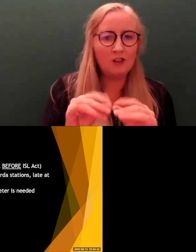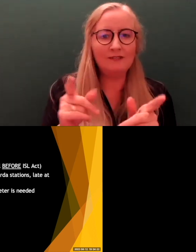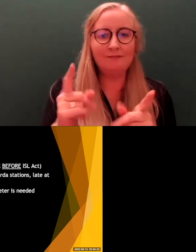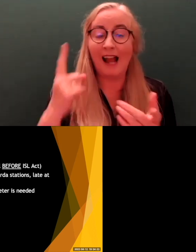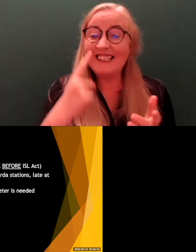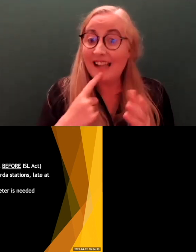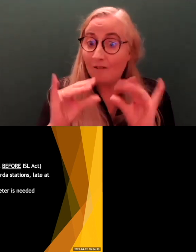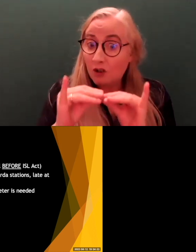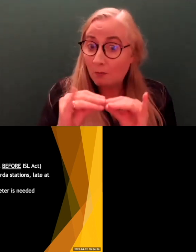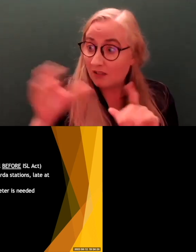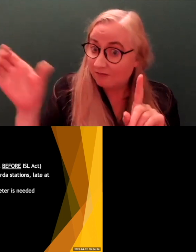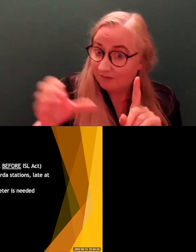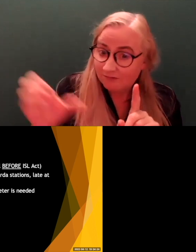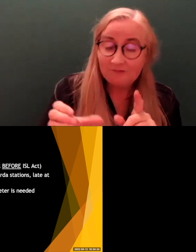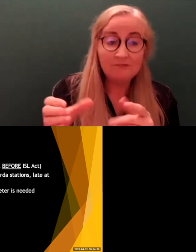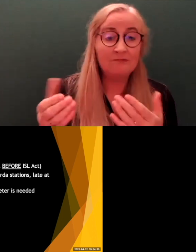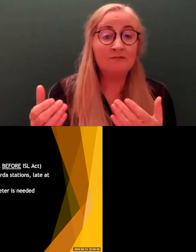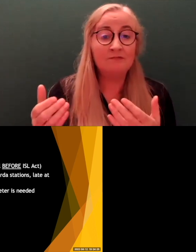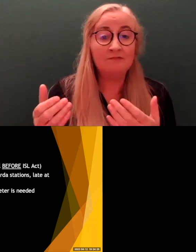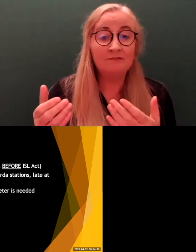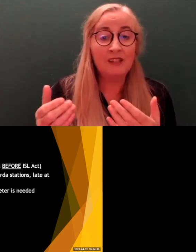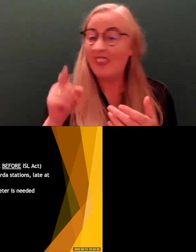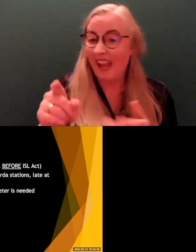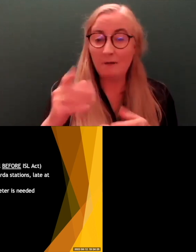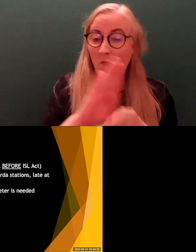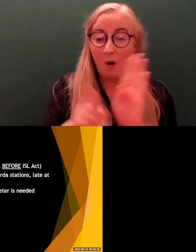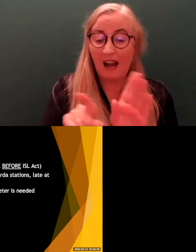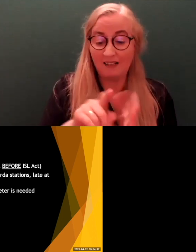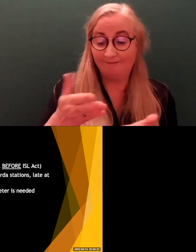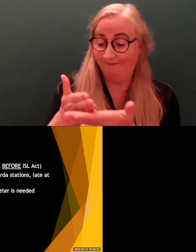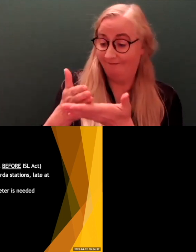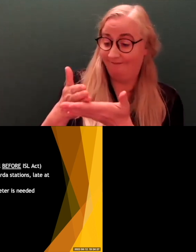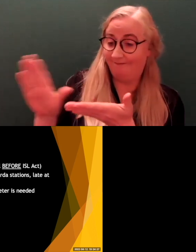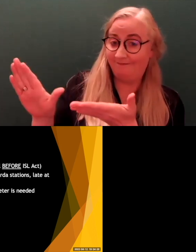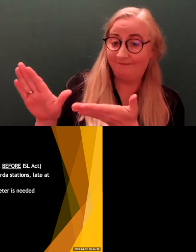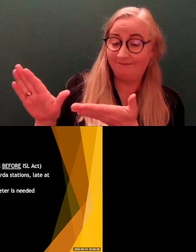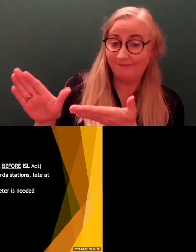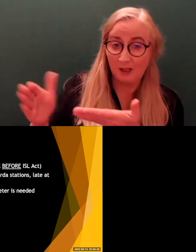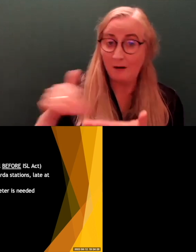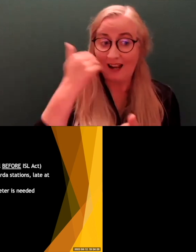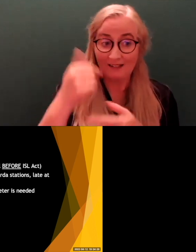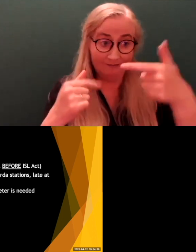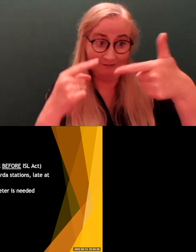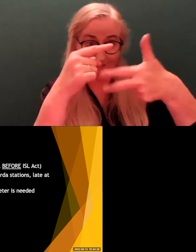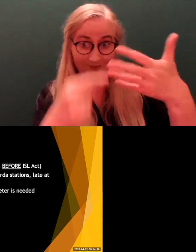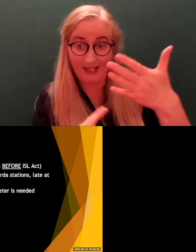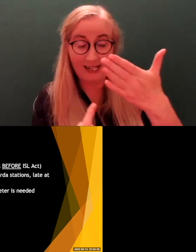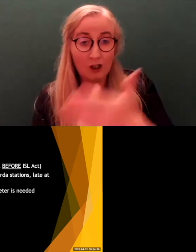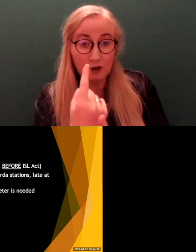that sort of thing. Very often that falls by the wayside because of issues. So that's just